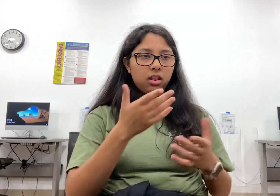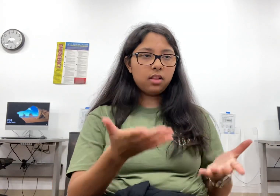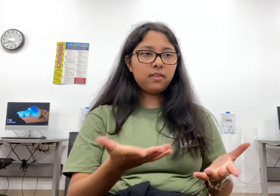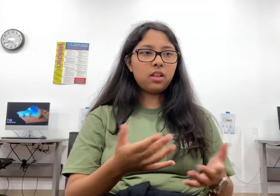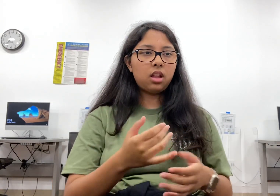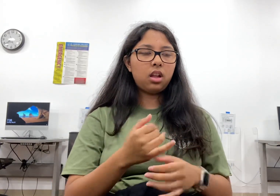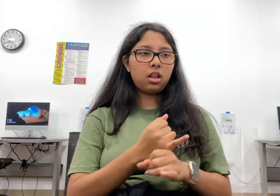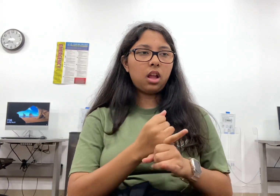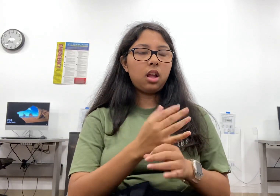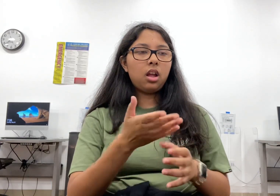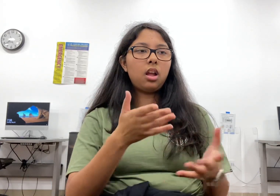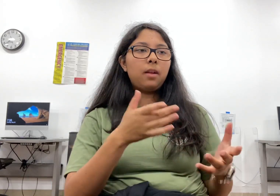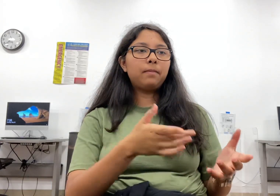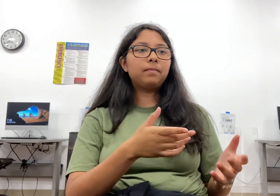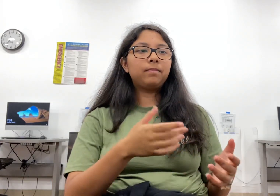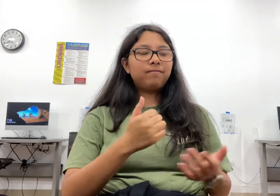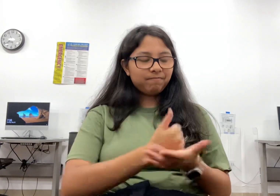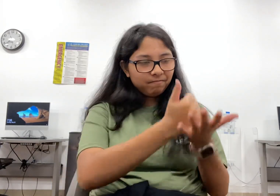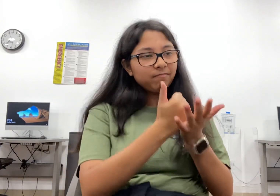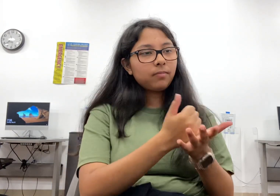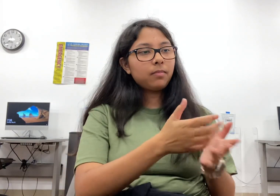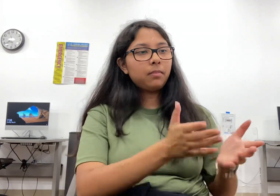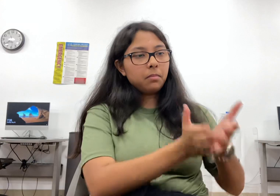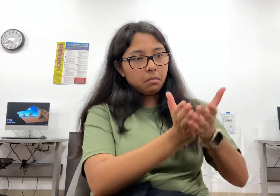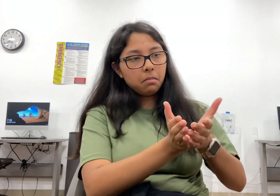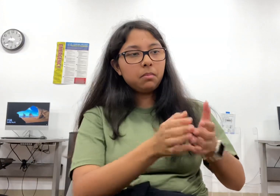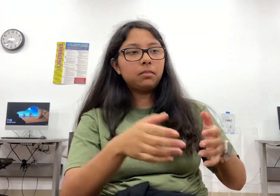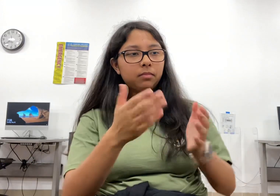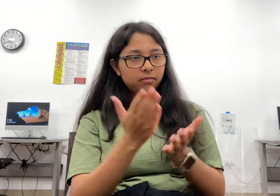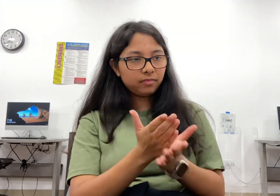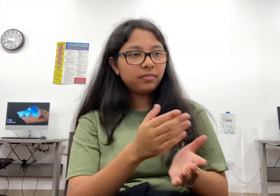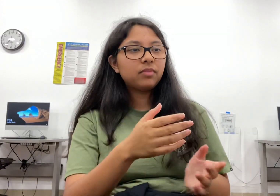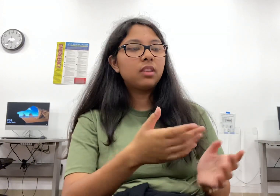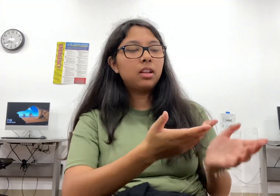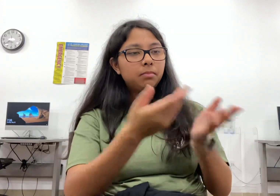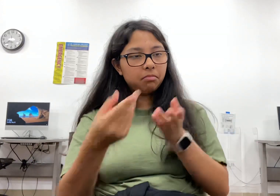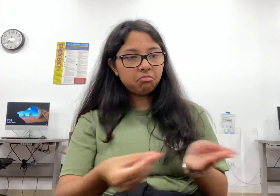Almost immediately, the Spanish began attempts to convert them to Christianity.